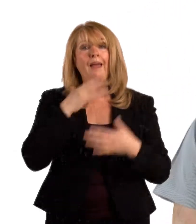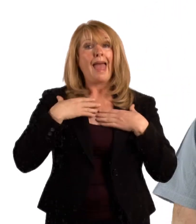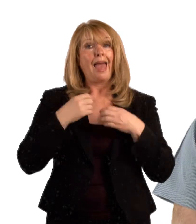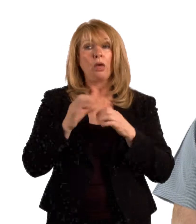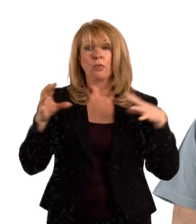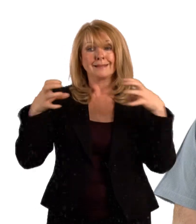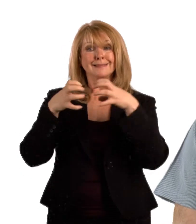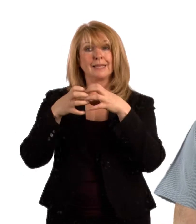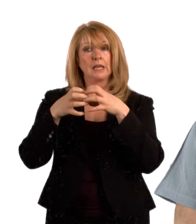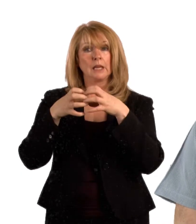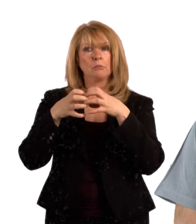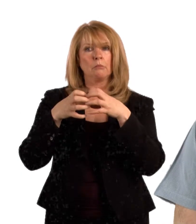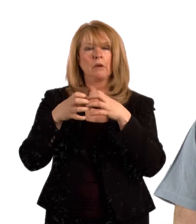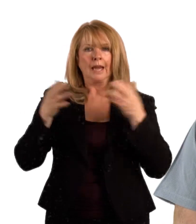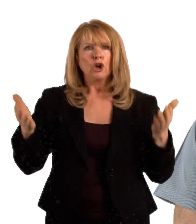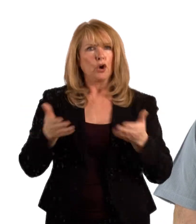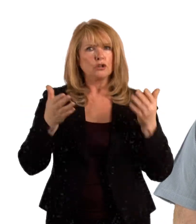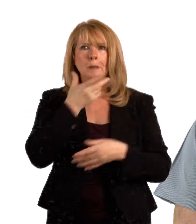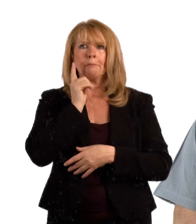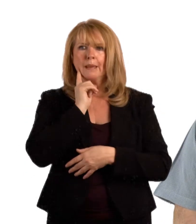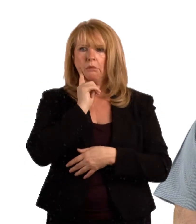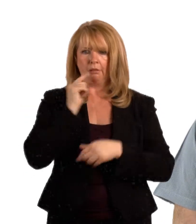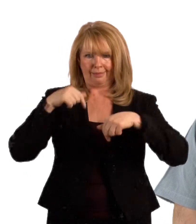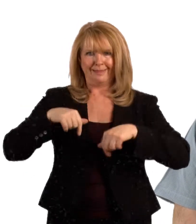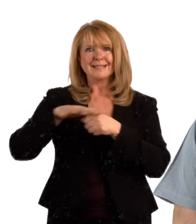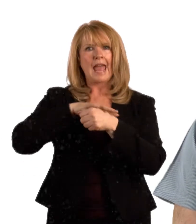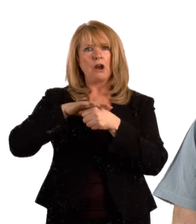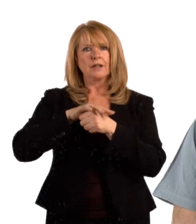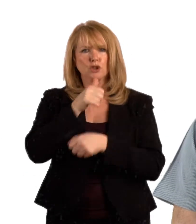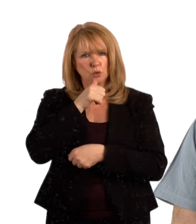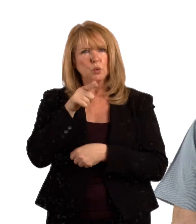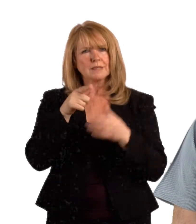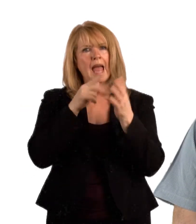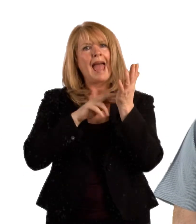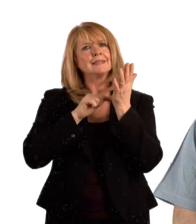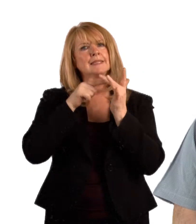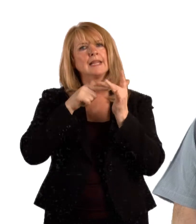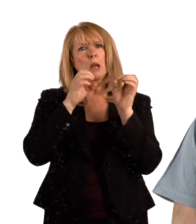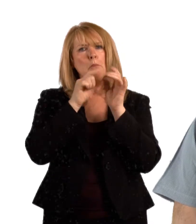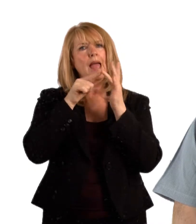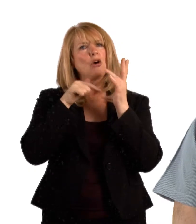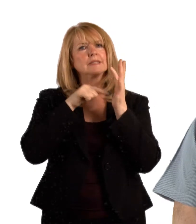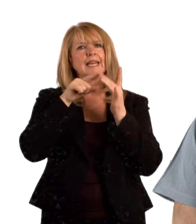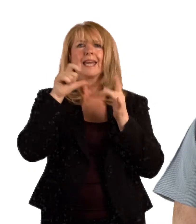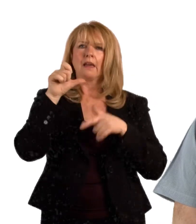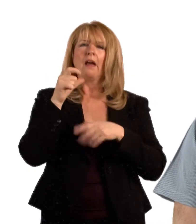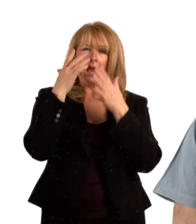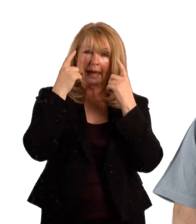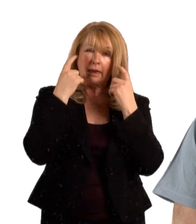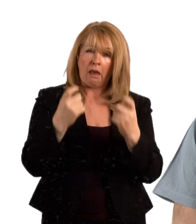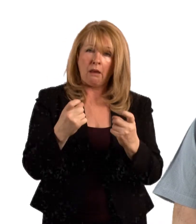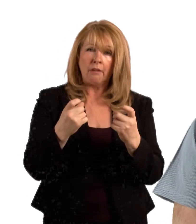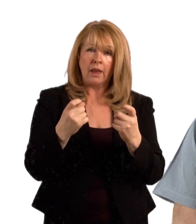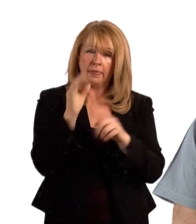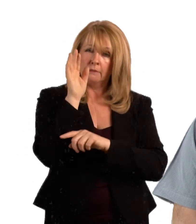The Public Health team is urging people of the Rochdale Borough to use antibiotics properly. There is a